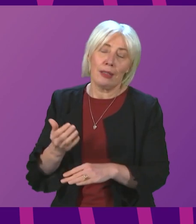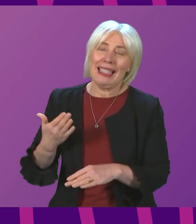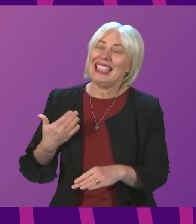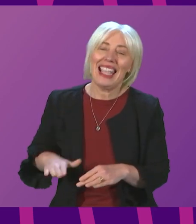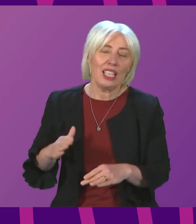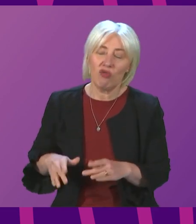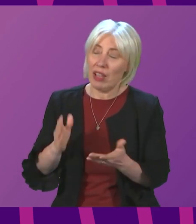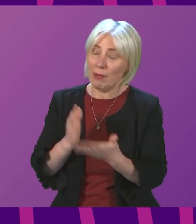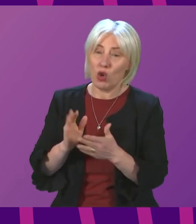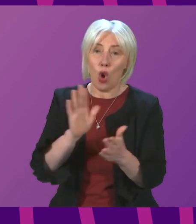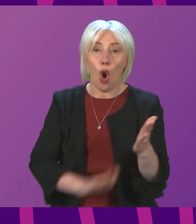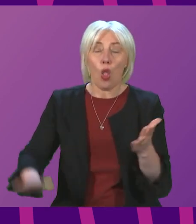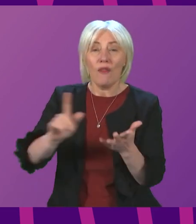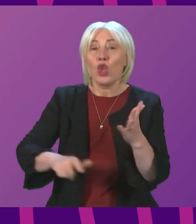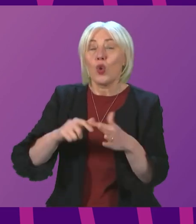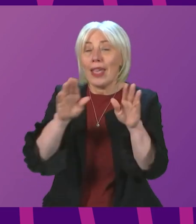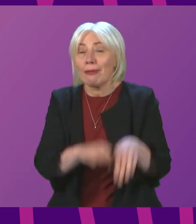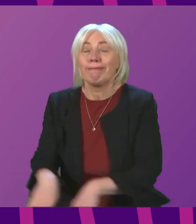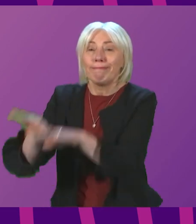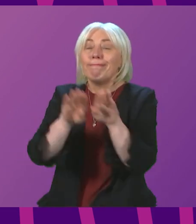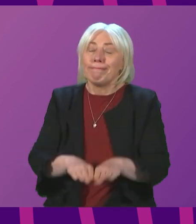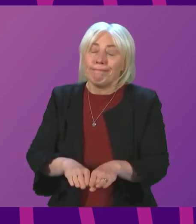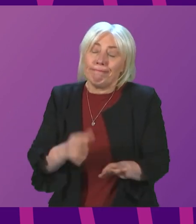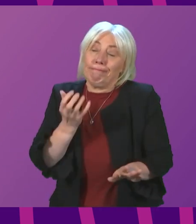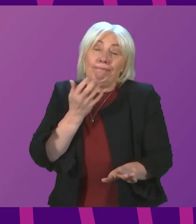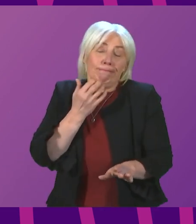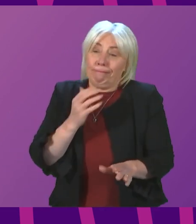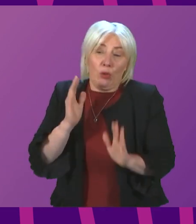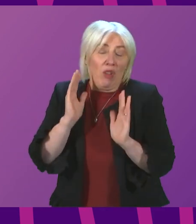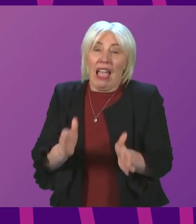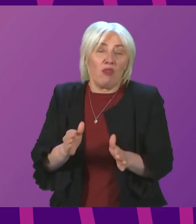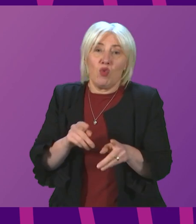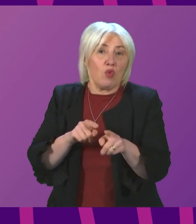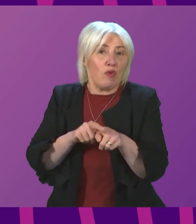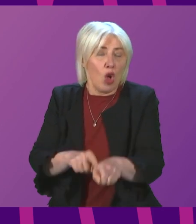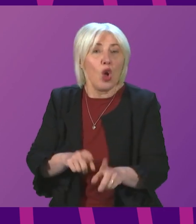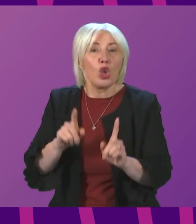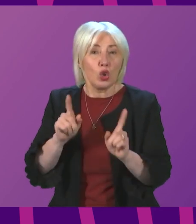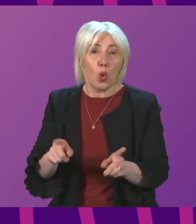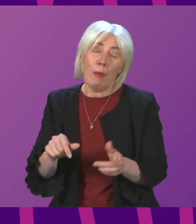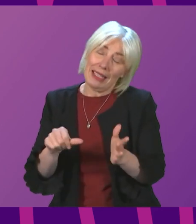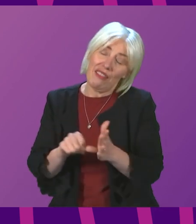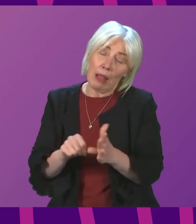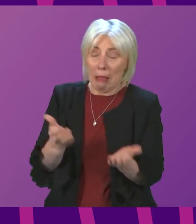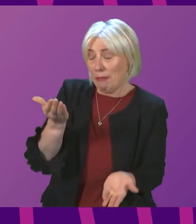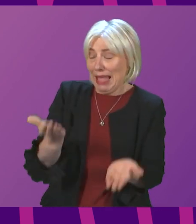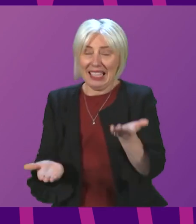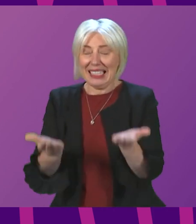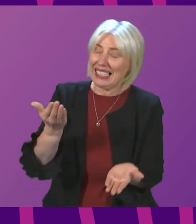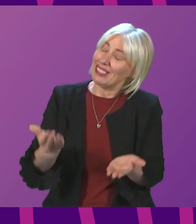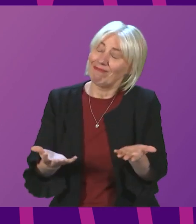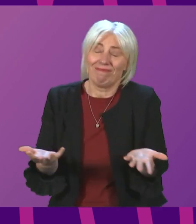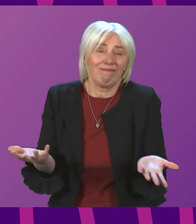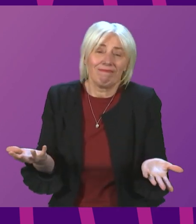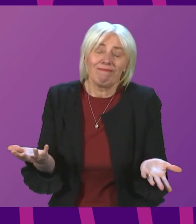common travel requirements in place in all four nations of the UK. So these are difficult balances that we try to strike